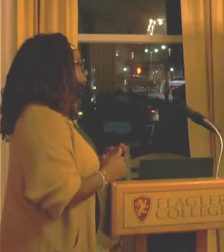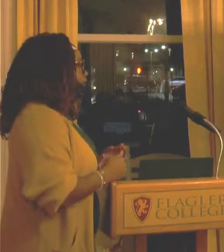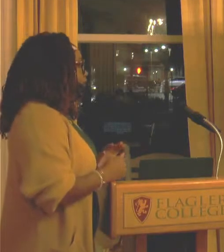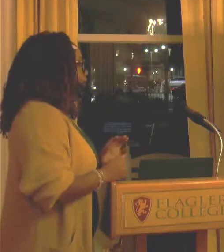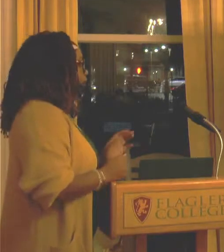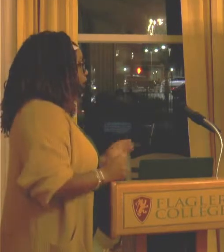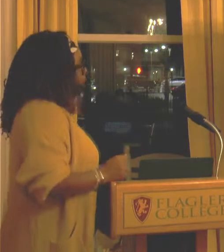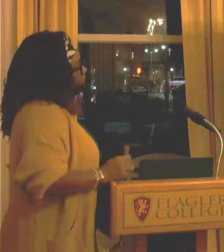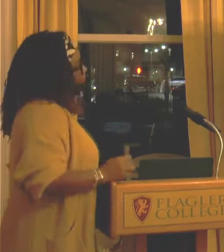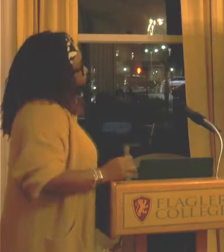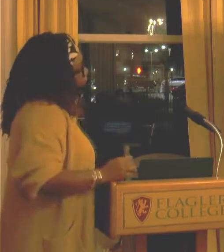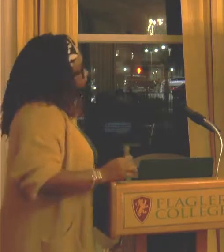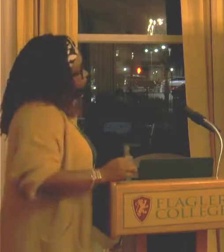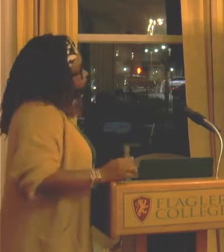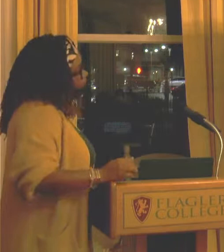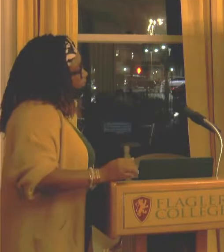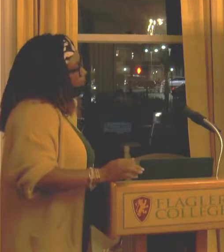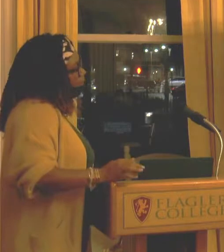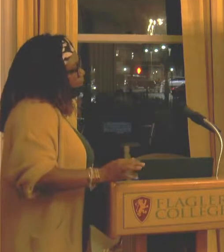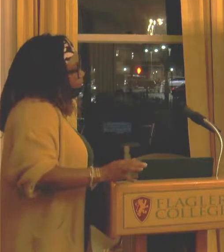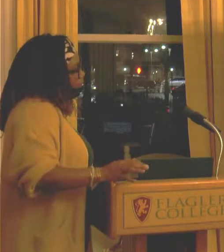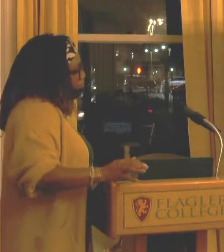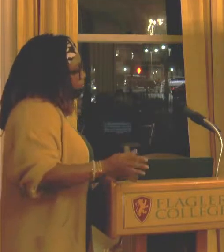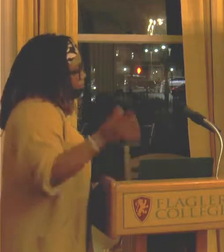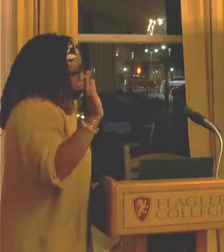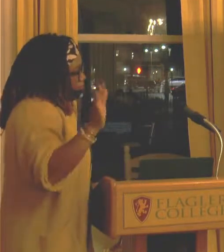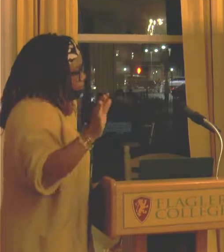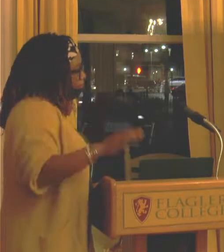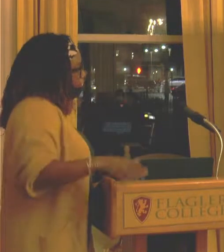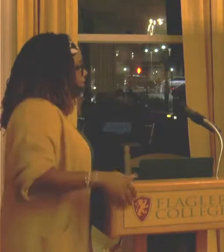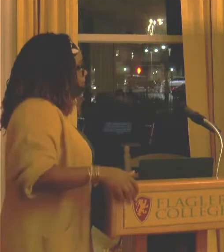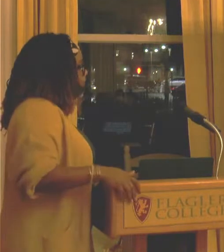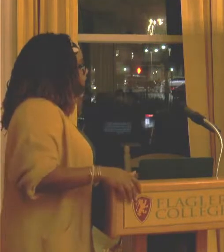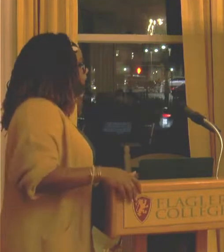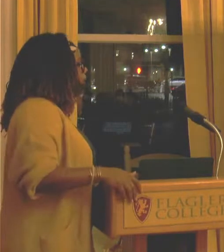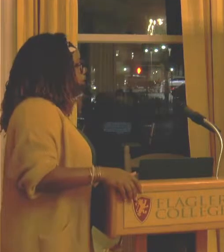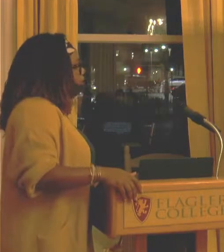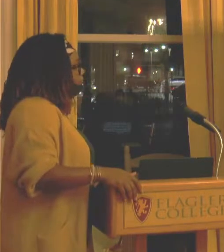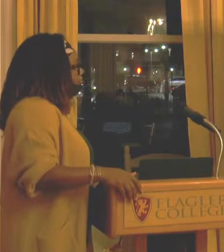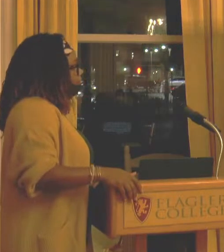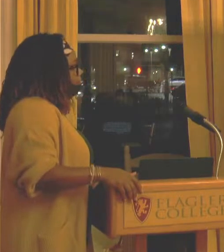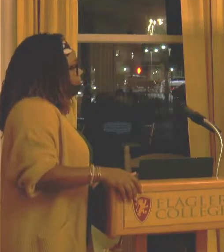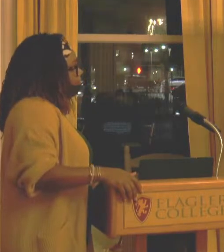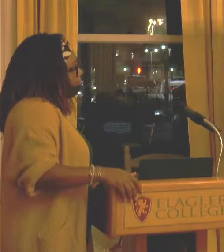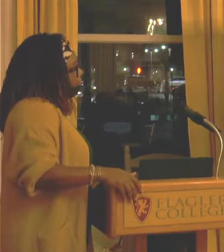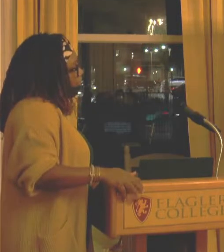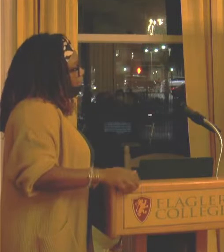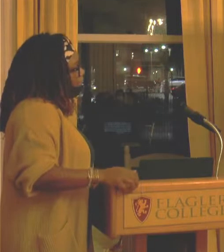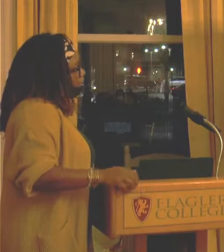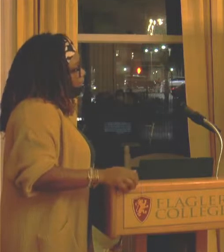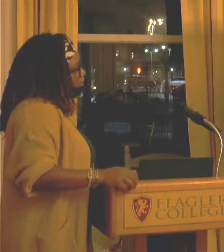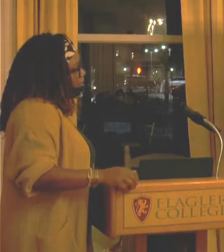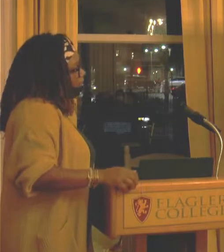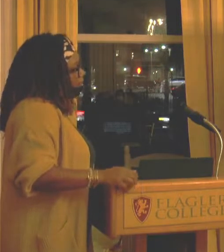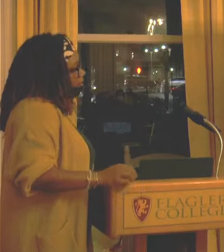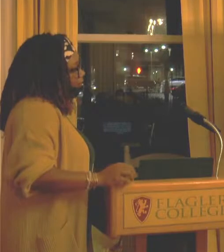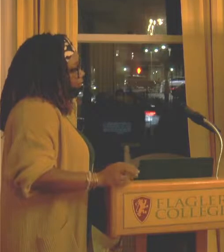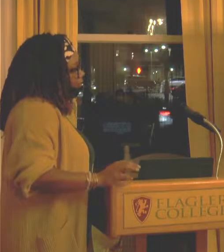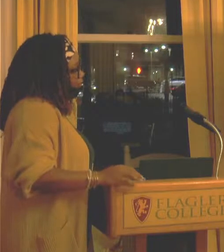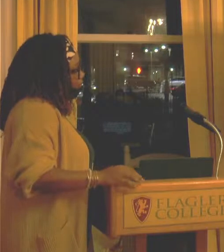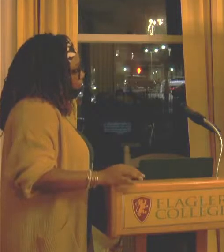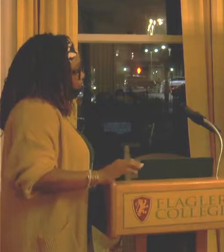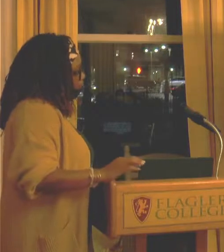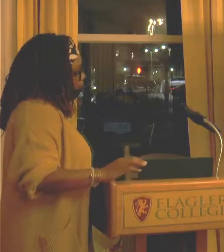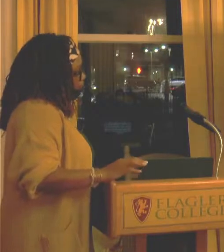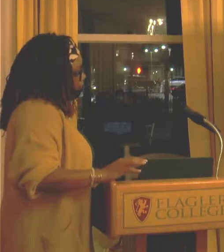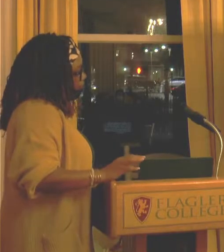of the oppositional gaze, penned by Bell Hooks, who recently passed away. This gaze cultivates the power